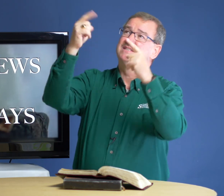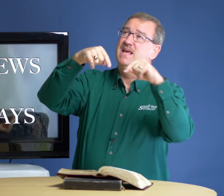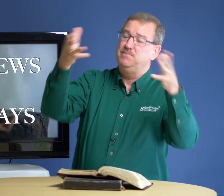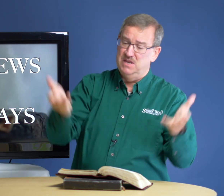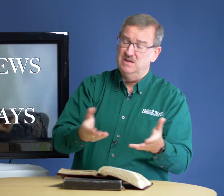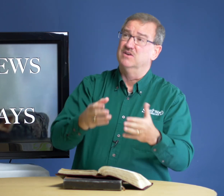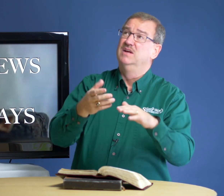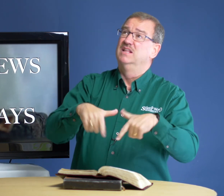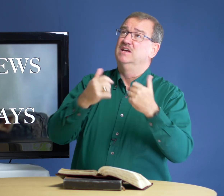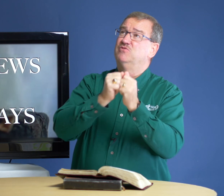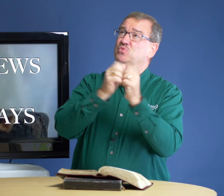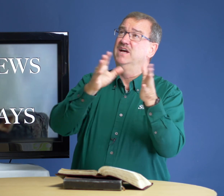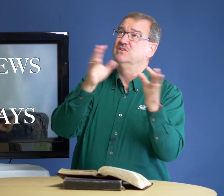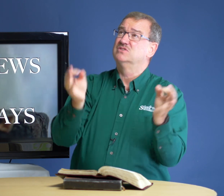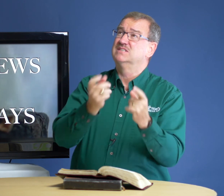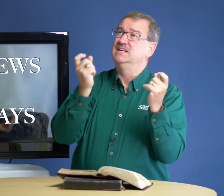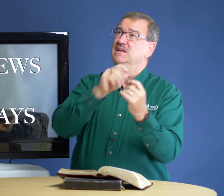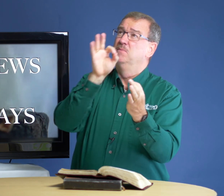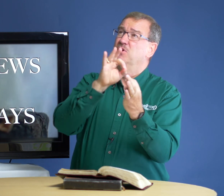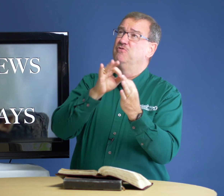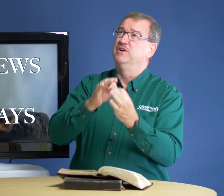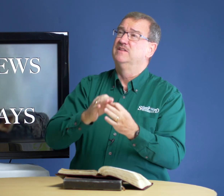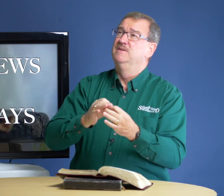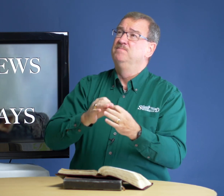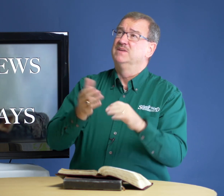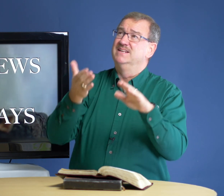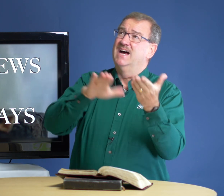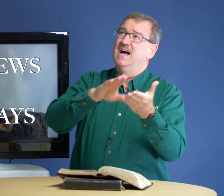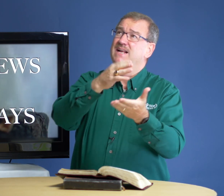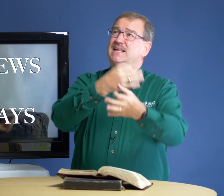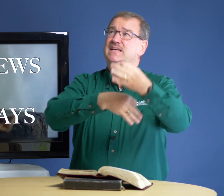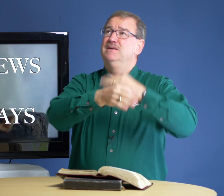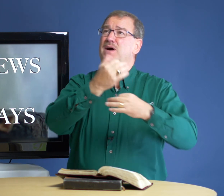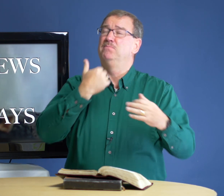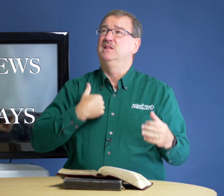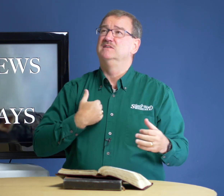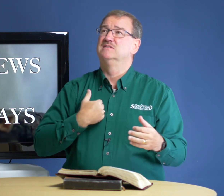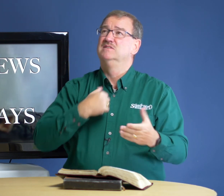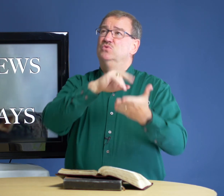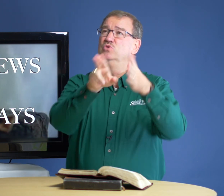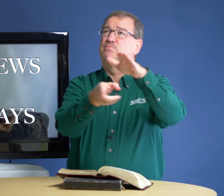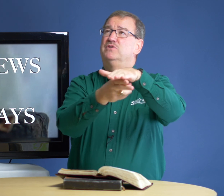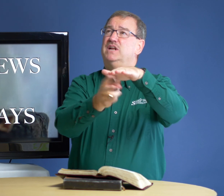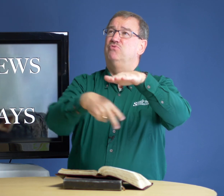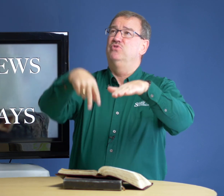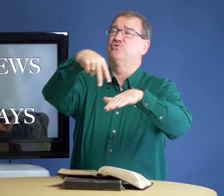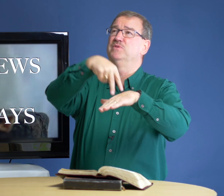came here, lived without sin, perfect, died in my place, was buried, and rose from the